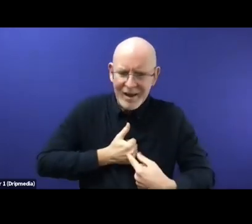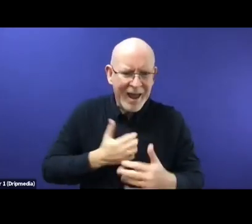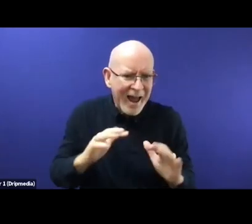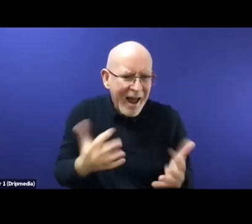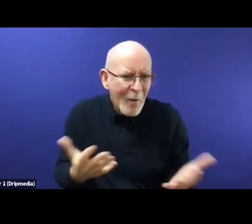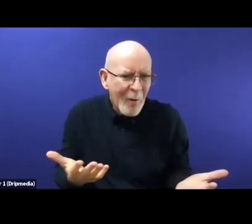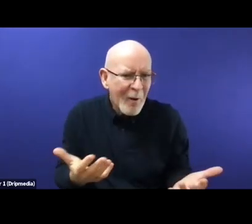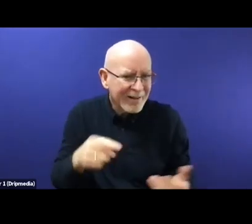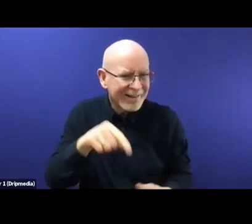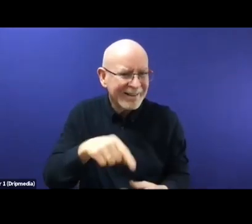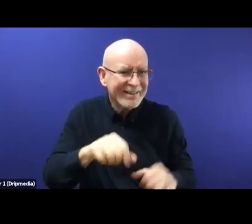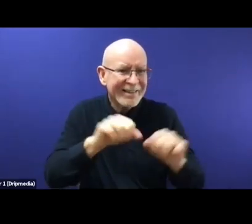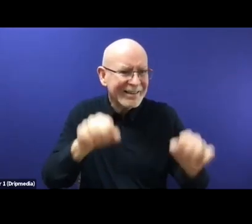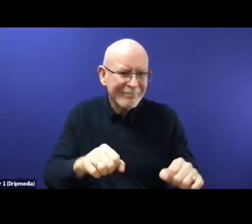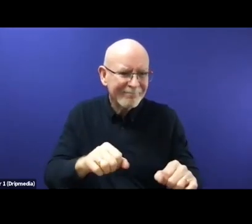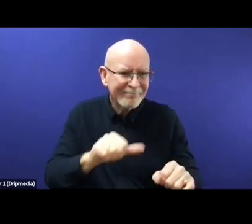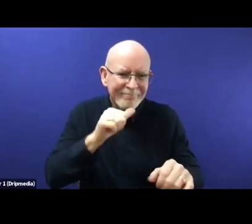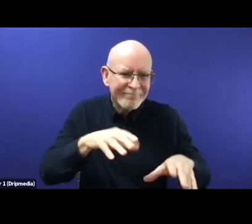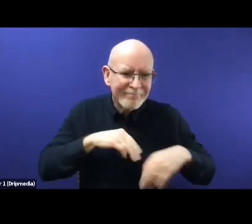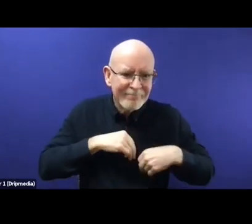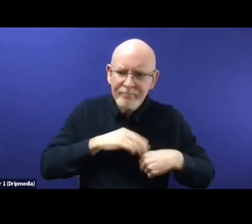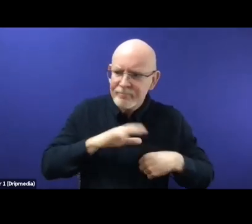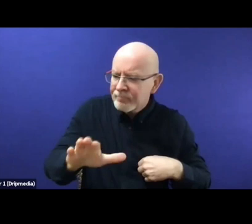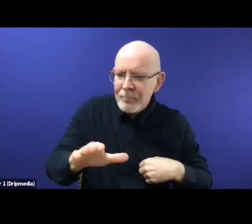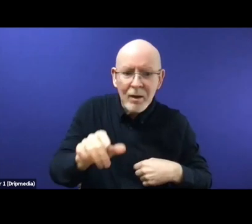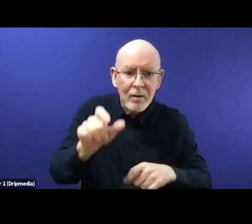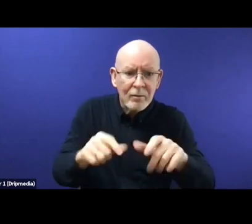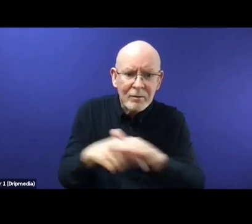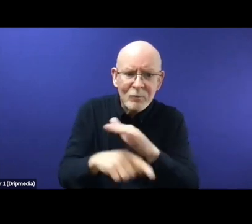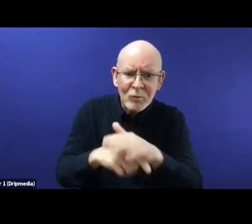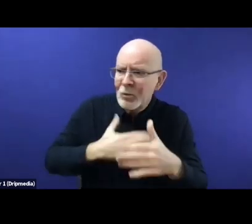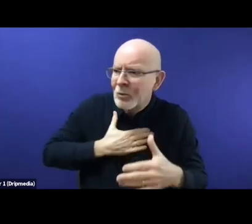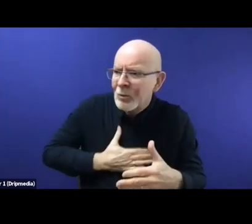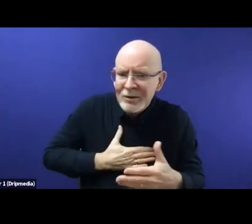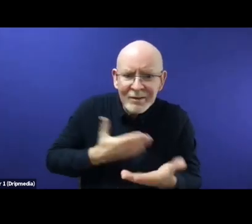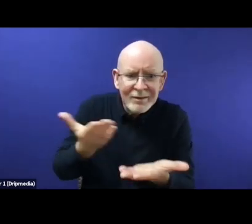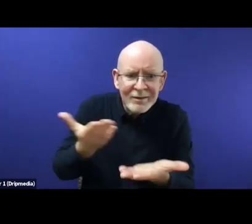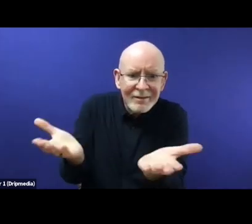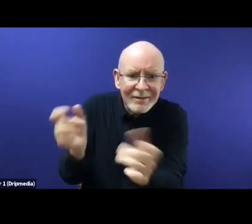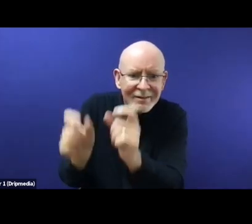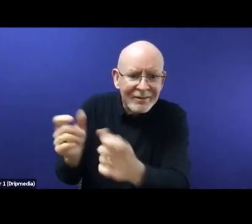they are forcing them to go return back. So we are in conversation, and we are trying to be a part of EU